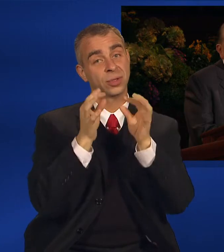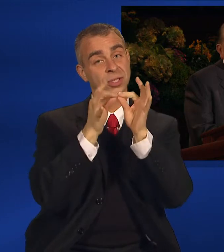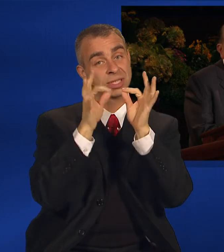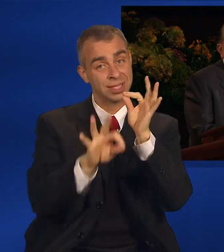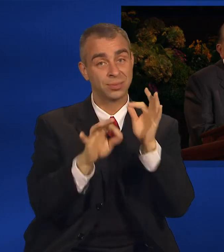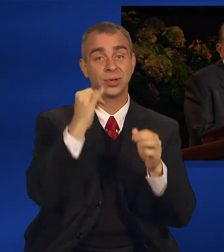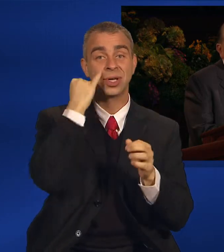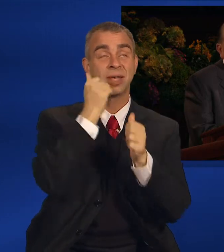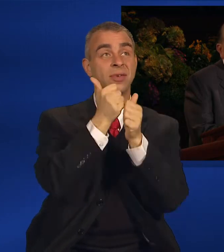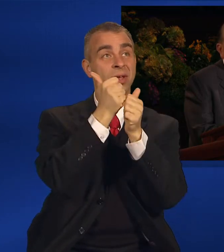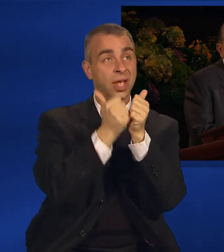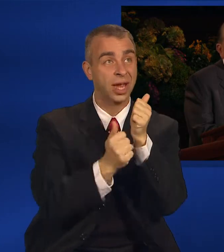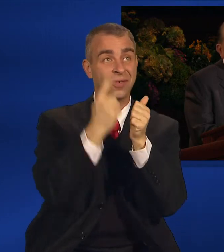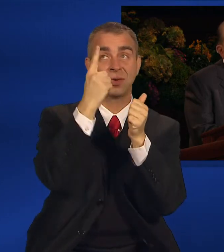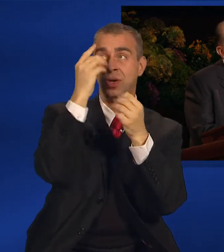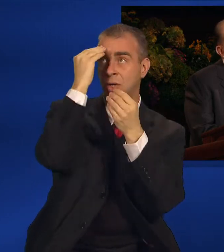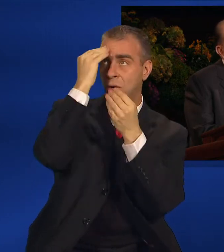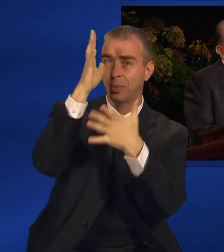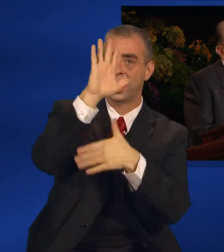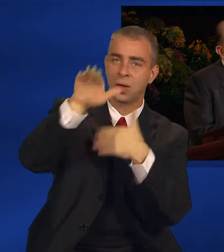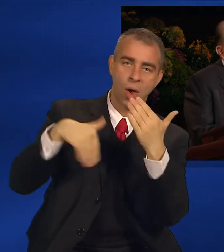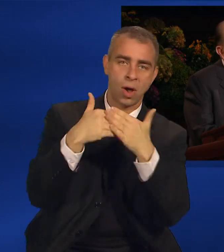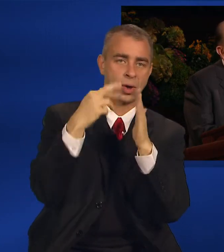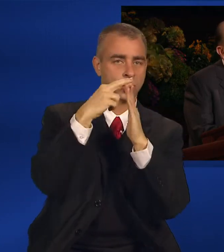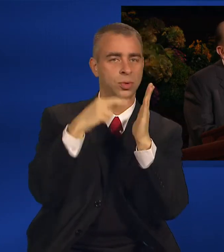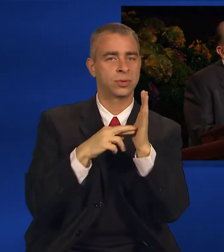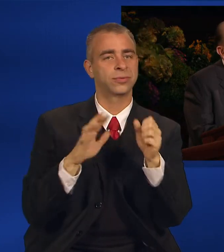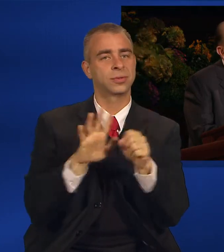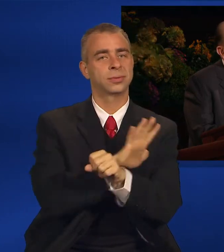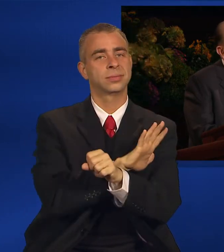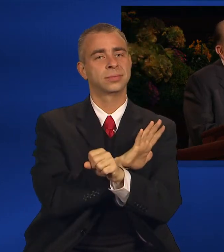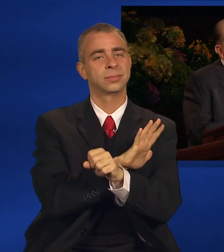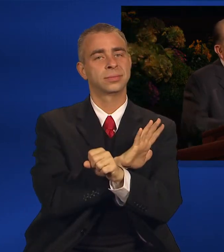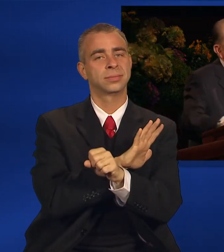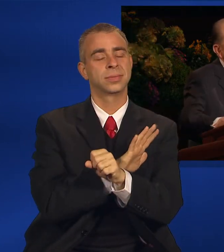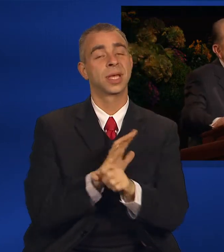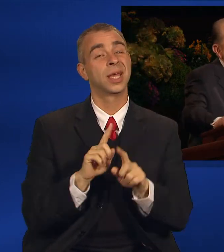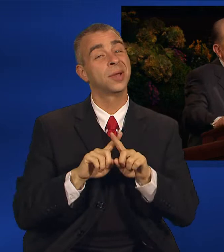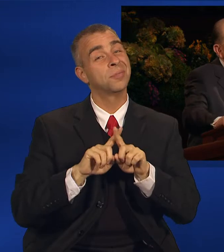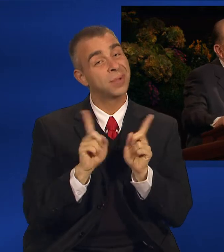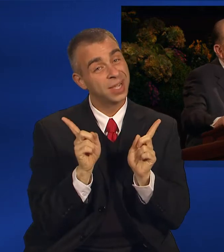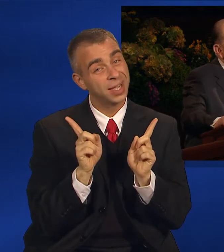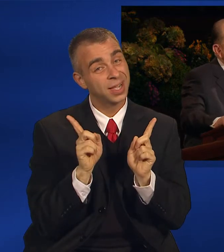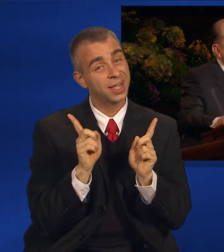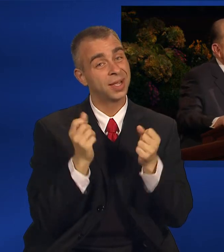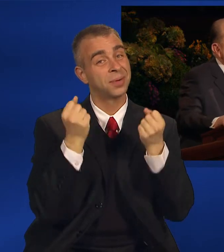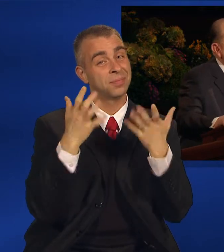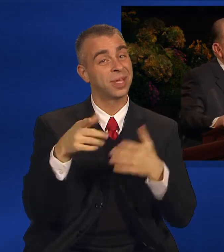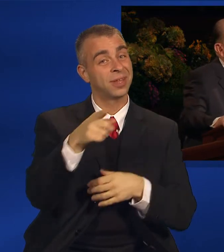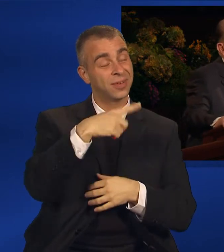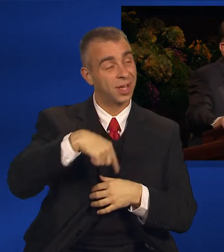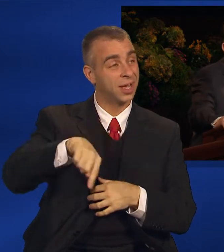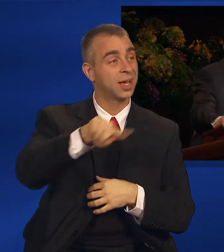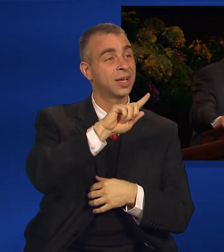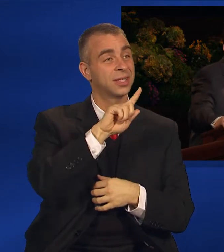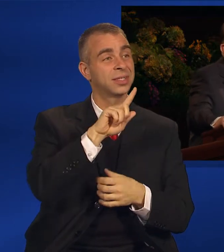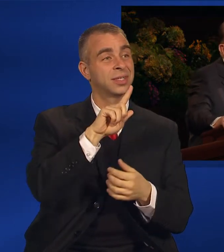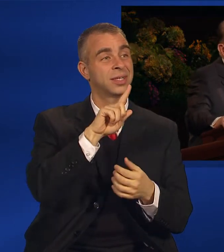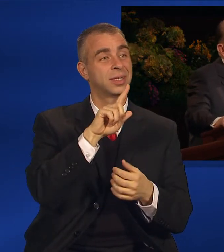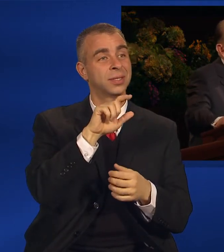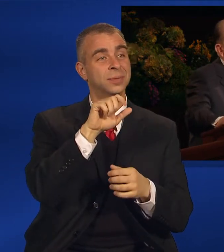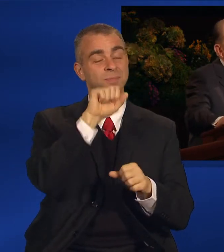if we would obey such rules completely. Many of us, however, learn through experience